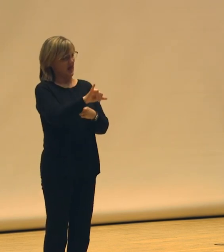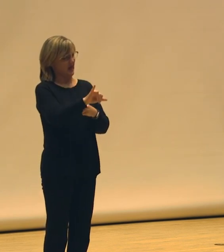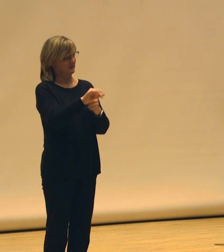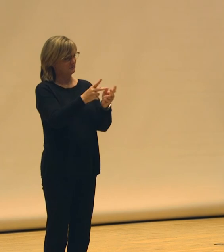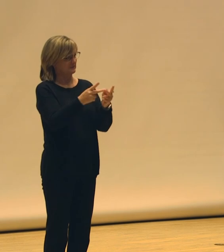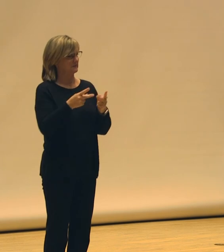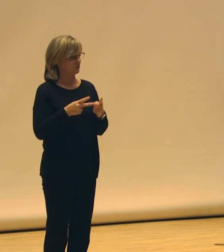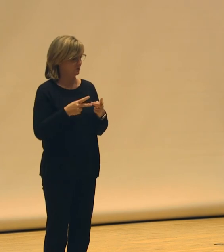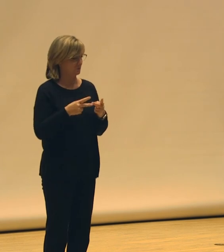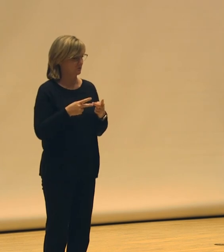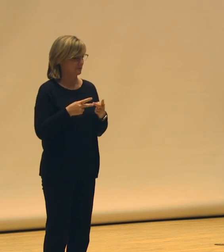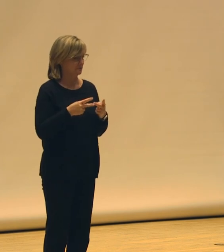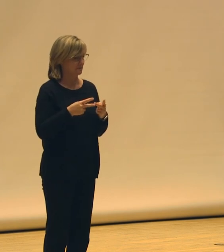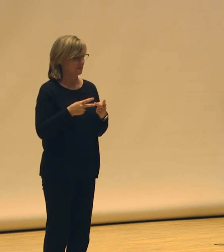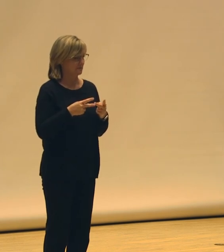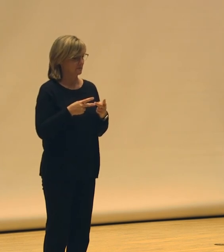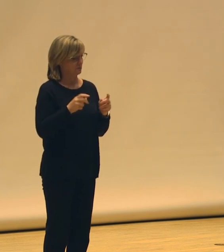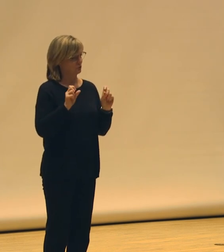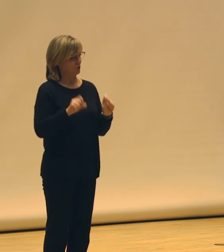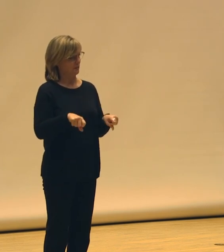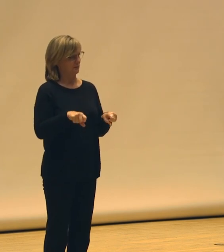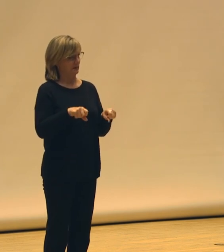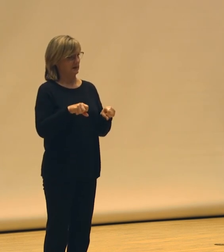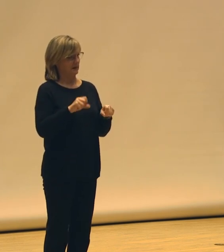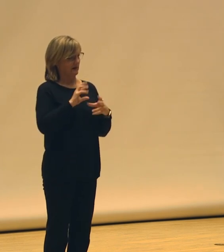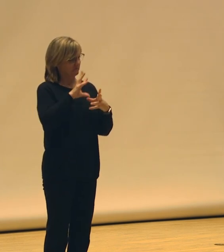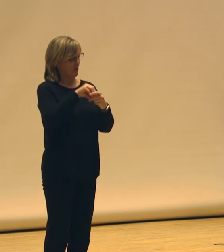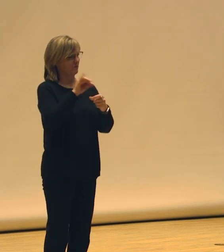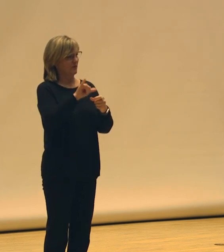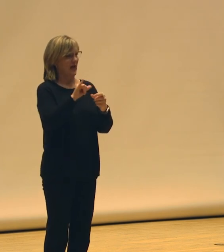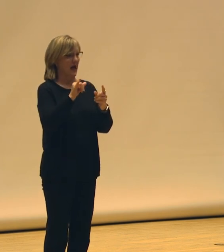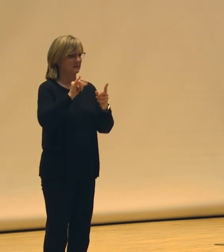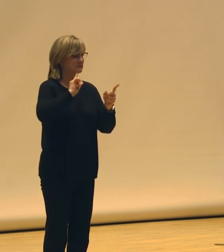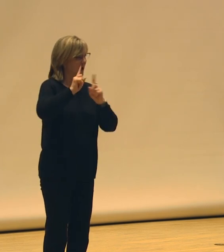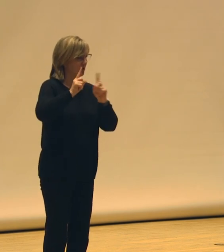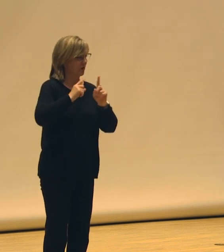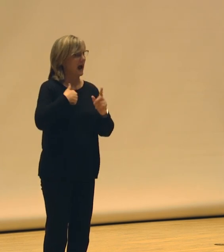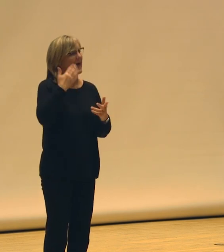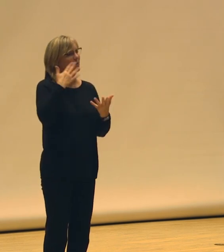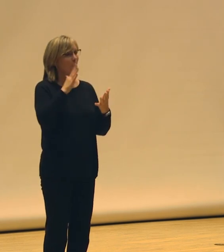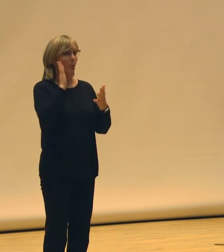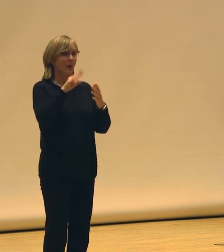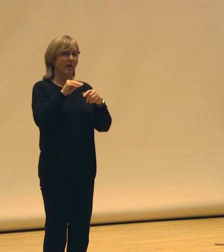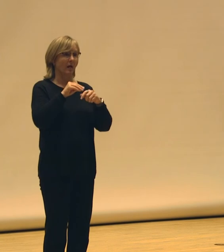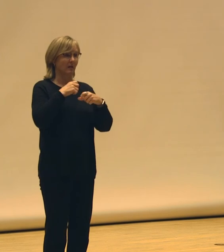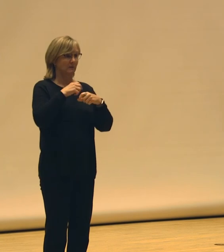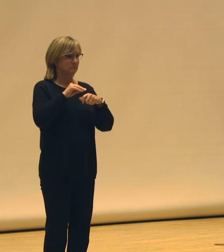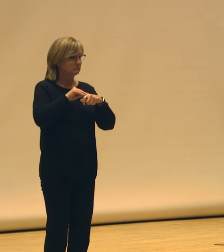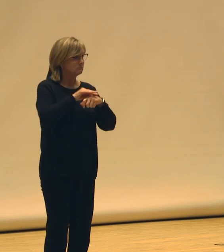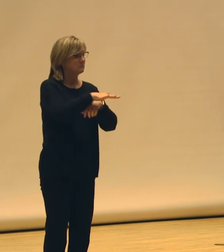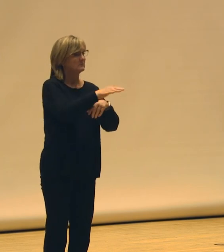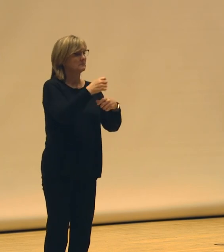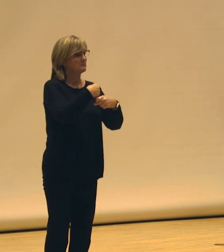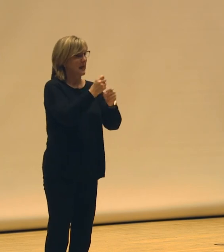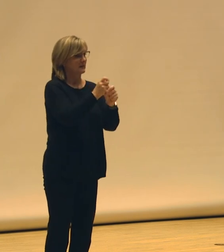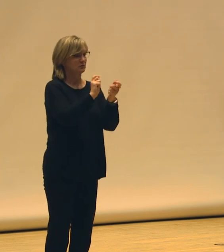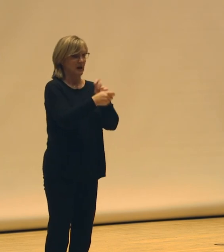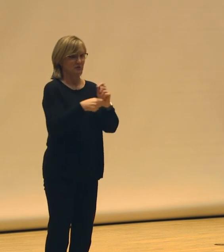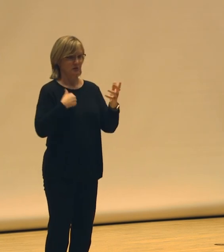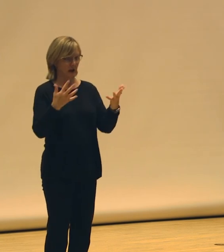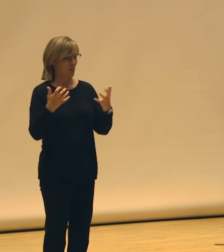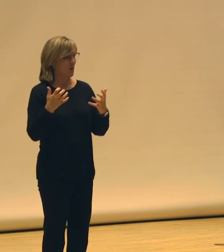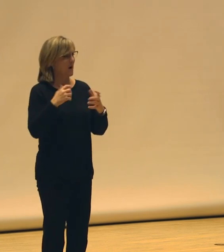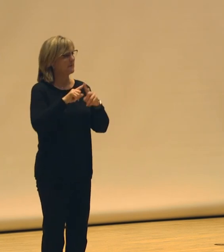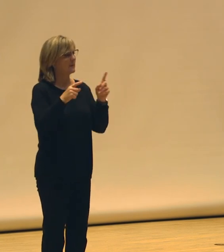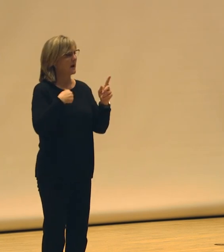to be in that dialogue? And I don't know that it will affect the change that I want to see. One of the biggest things that I hope for in this